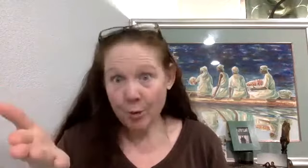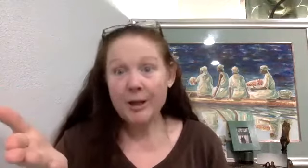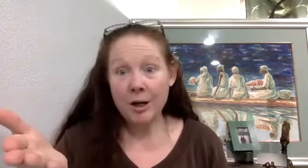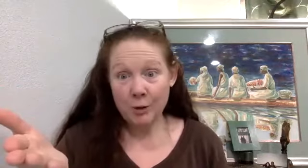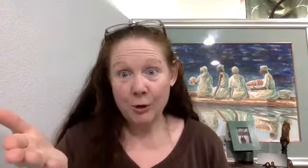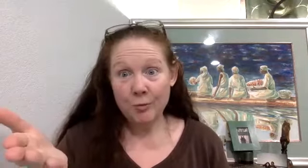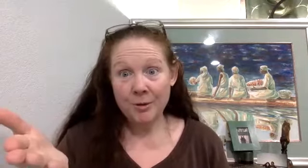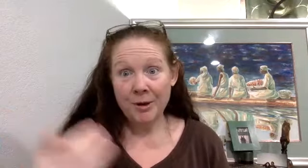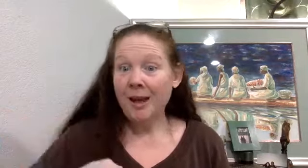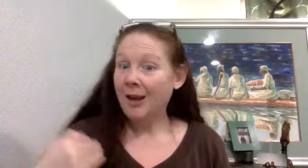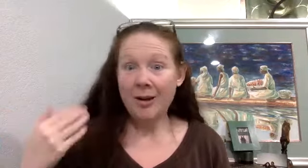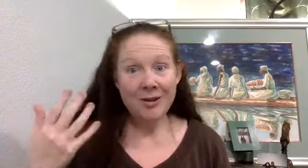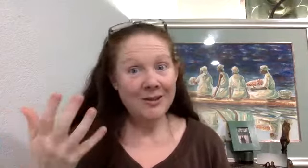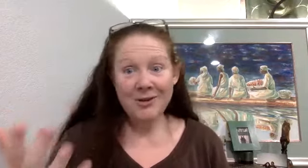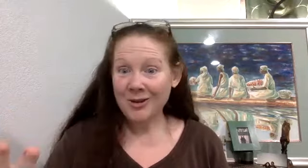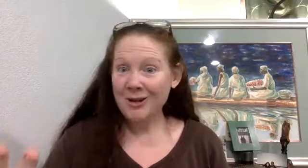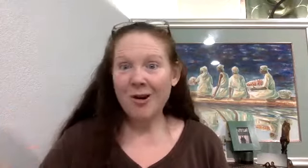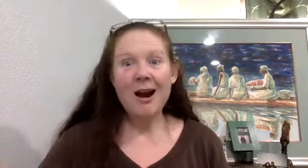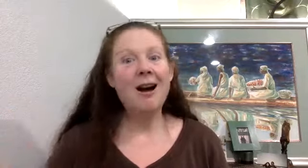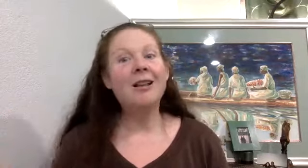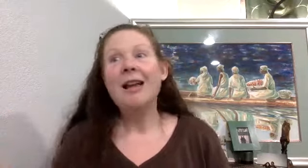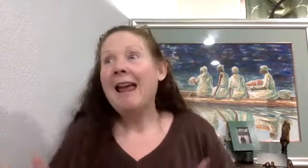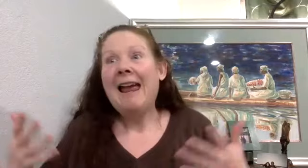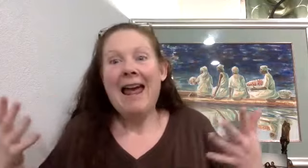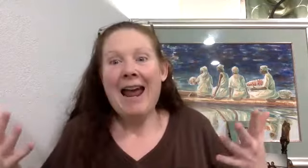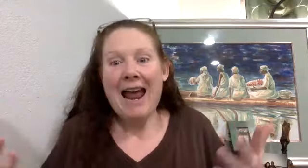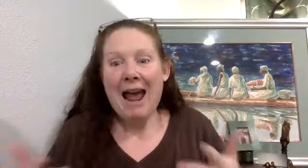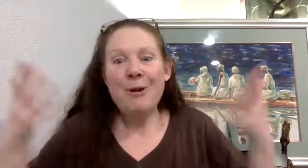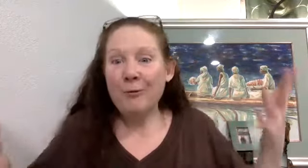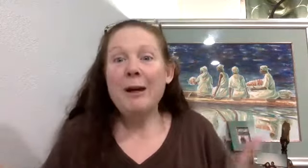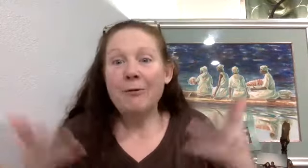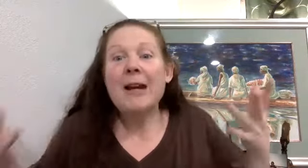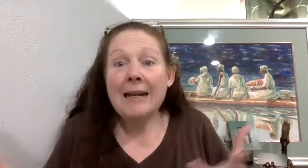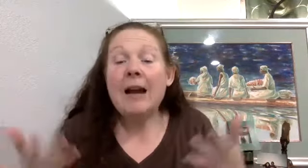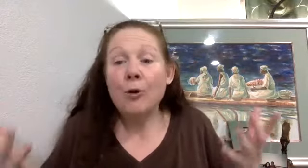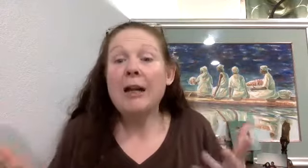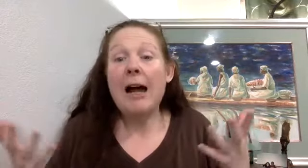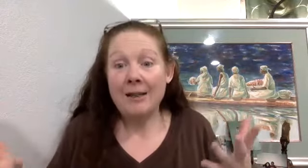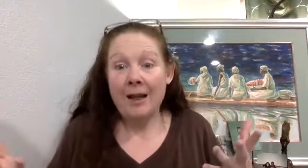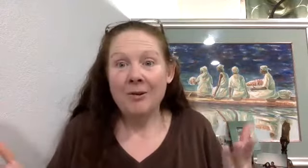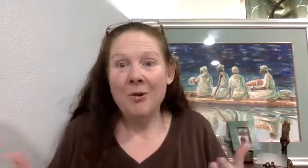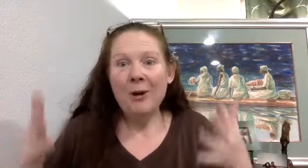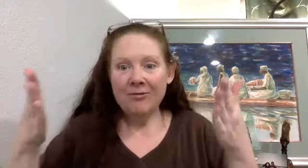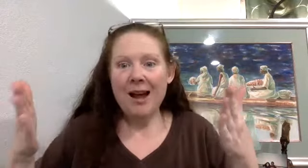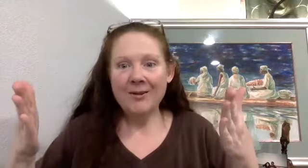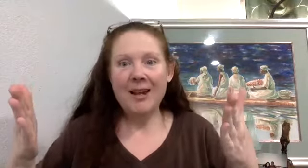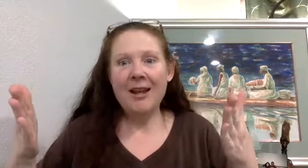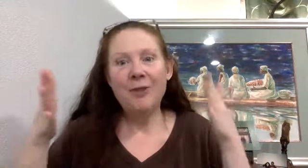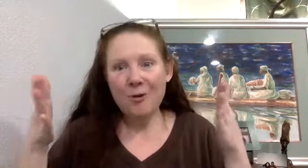put it on YouTube, and I'll just send you the URL. And we've, we've created evergreen content. We've now said, if you